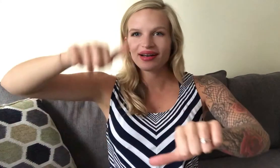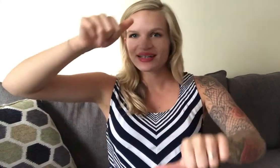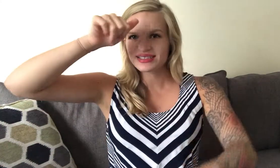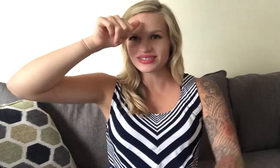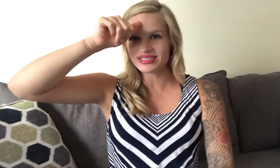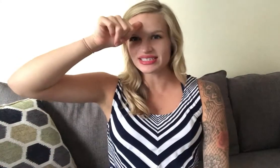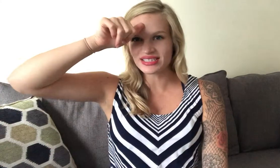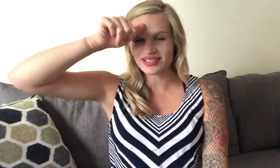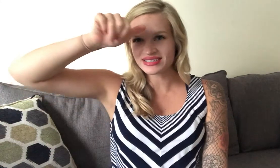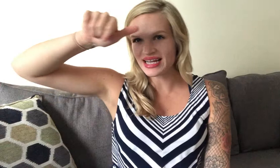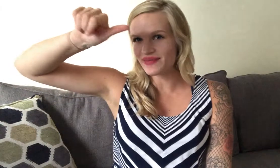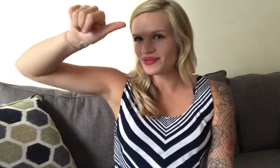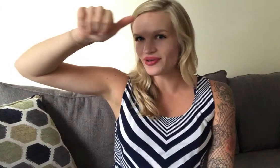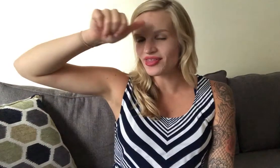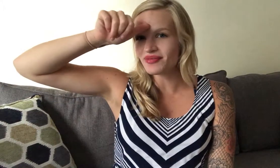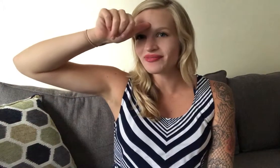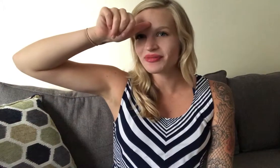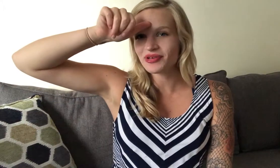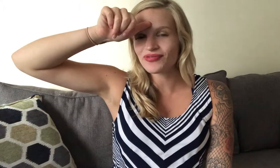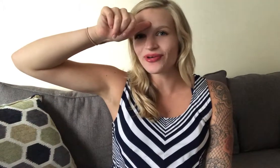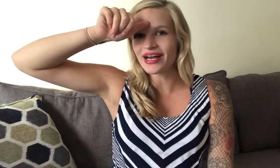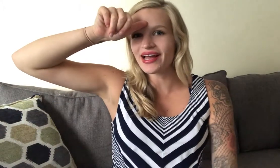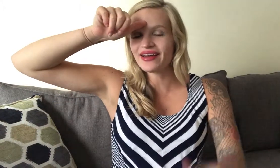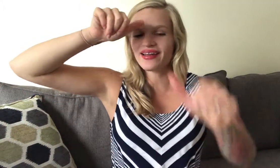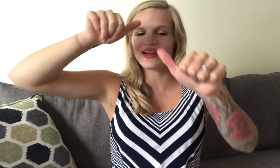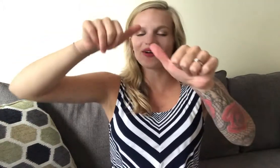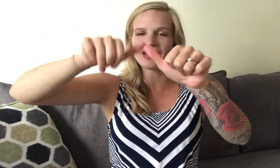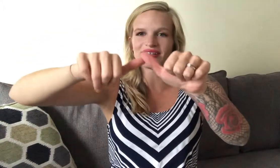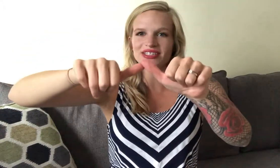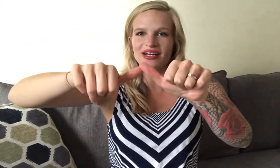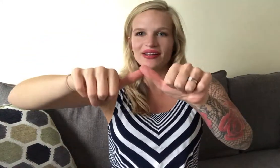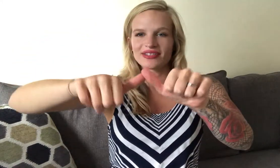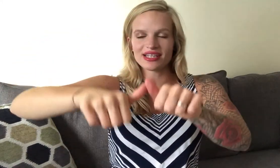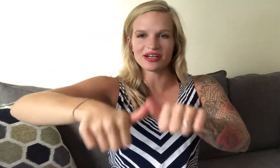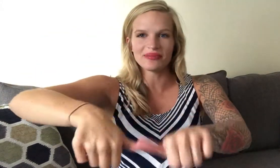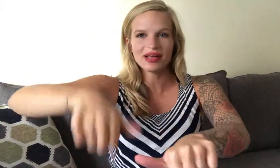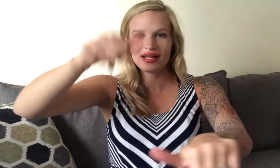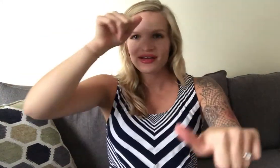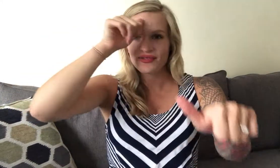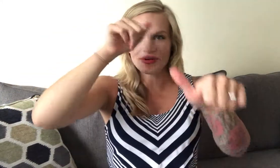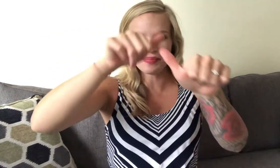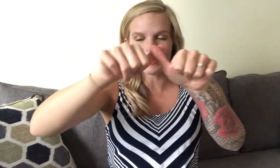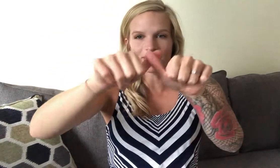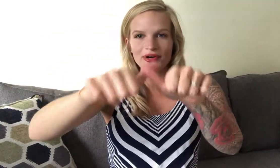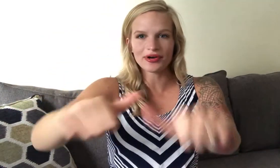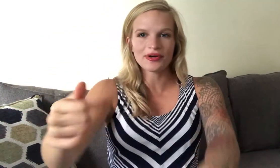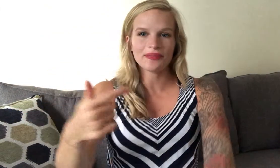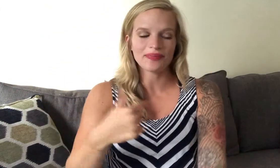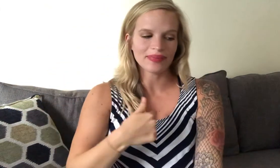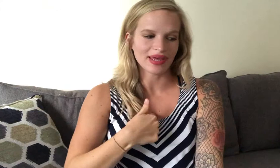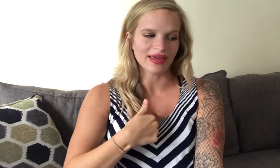so just tap your thumb from your forehead and go down to your other thumb remember me